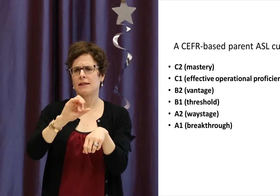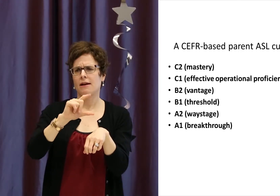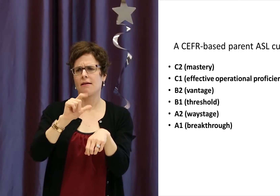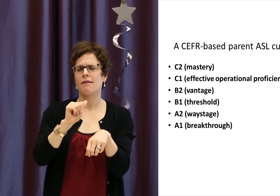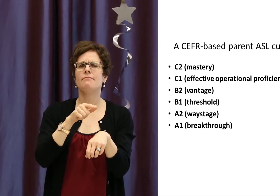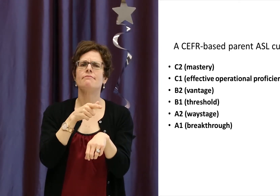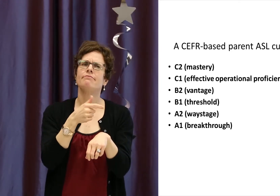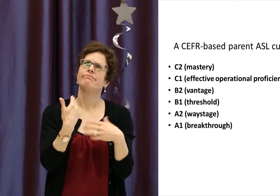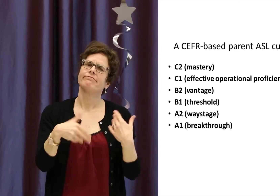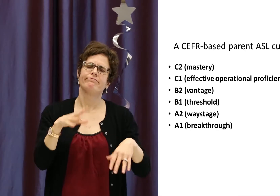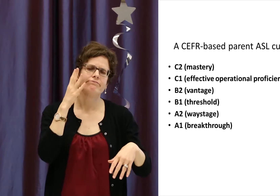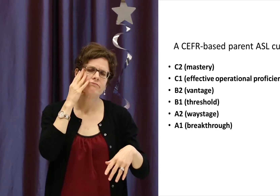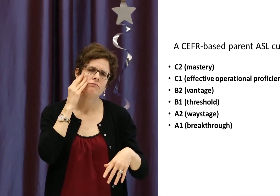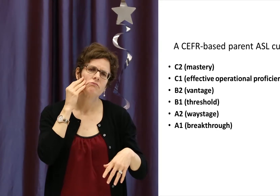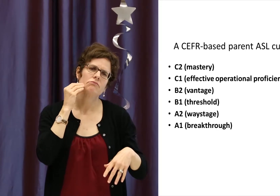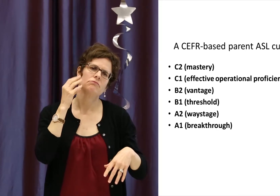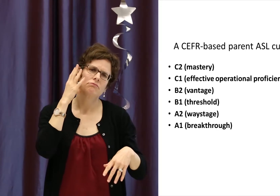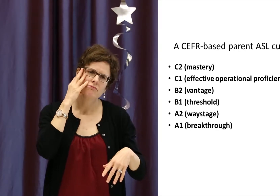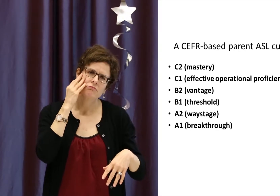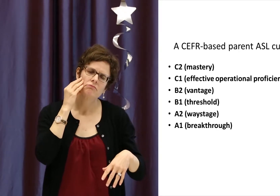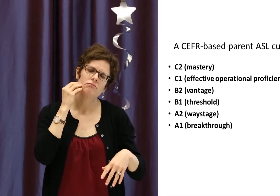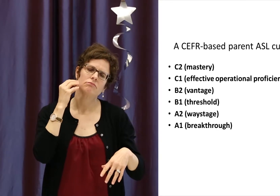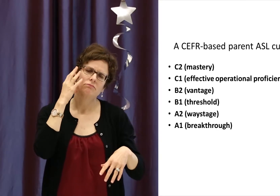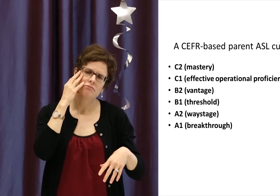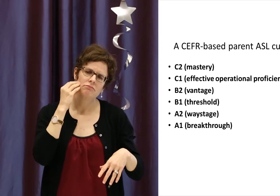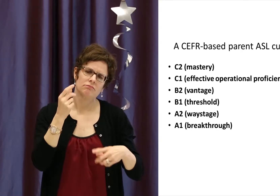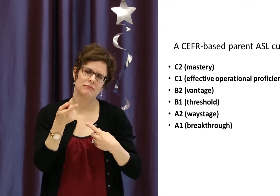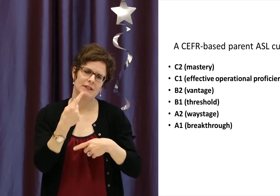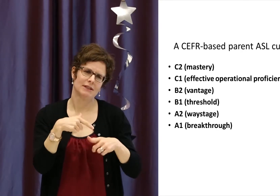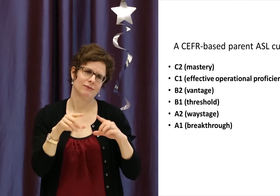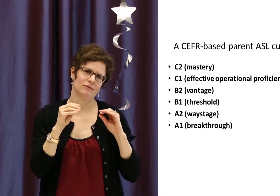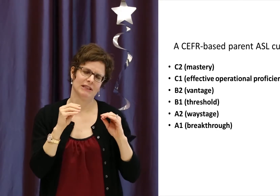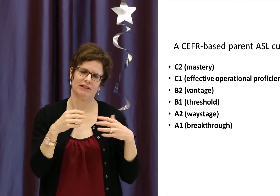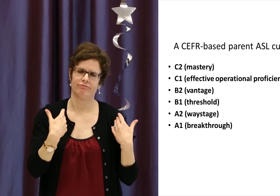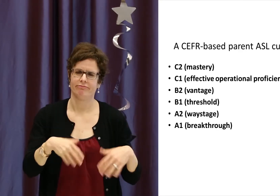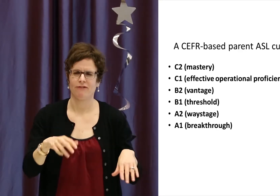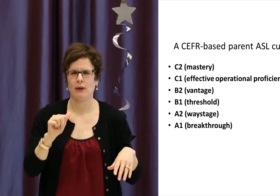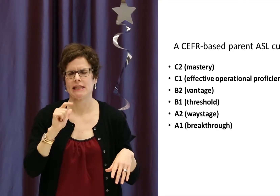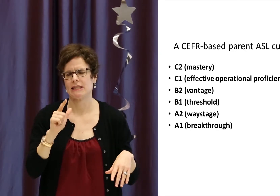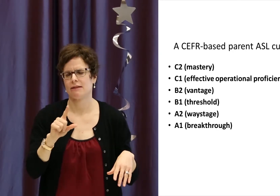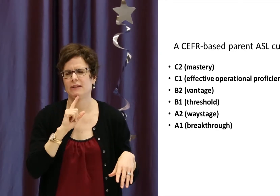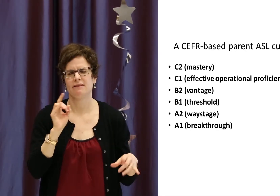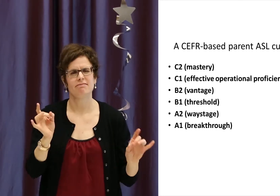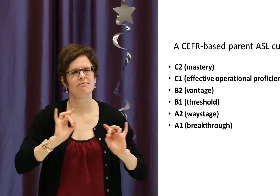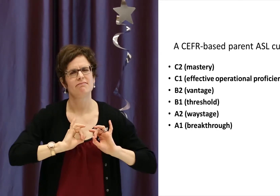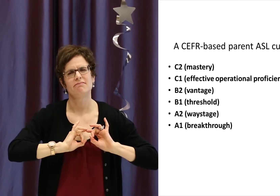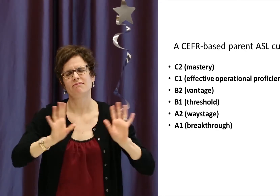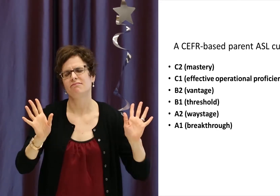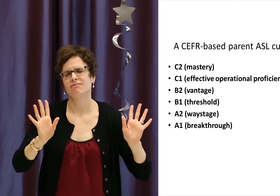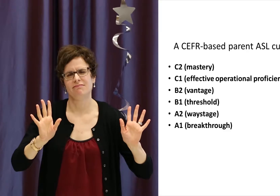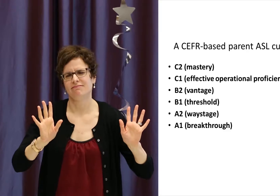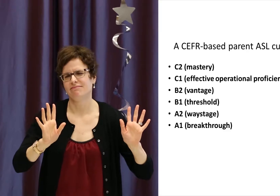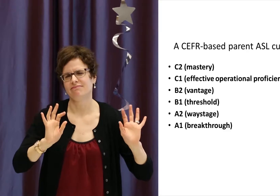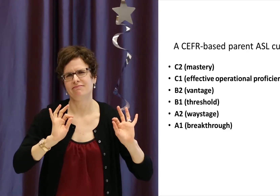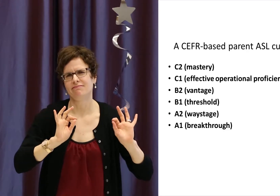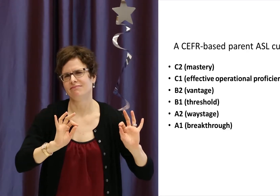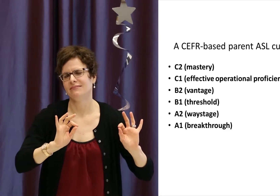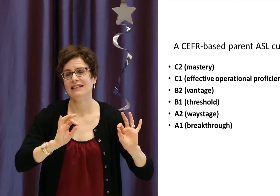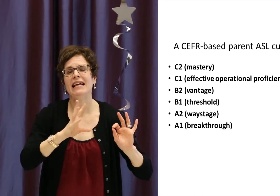whom is named Mario Pizzacalla. He is a quite experienced sign language ASL instructor. He is